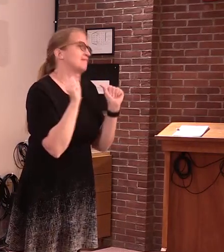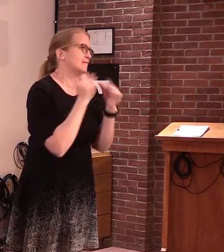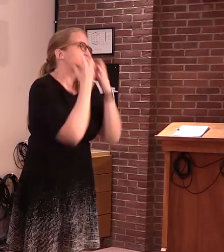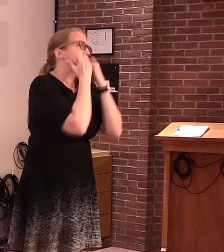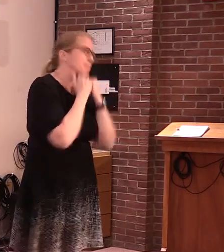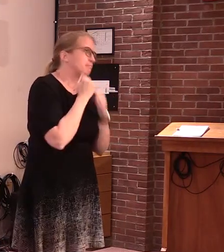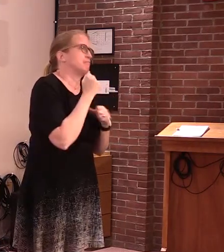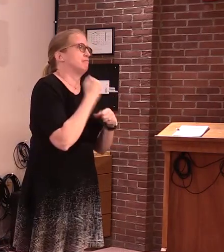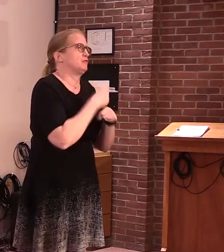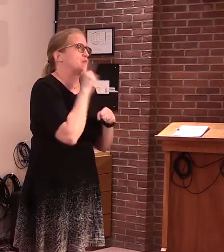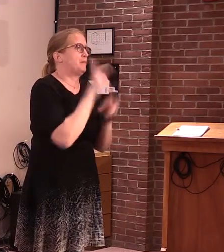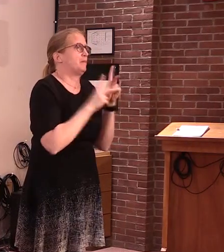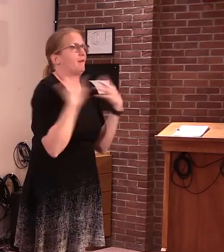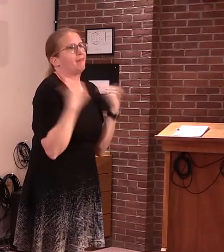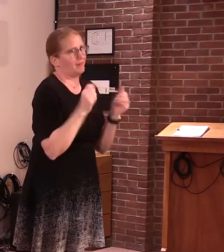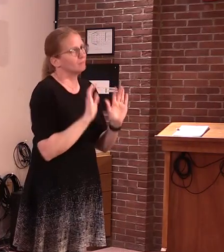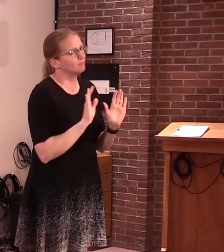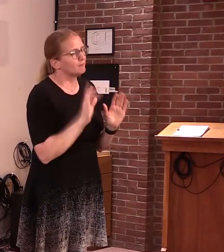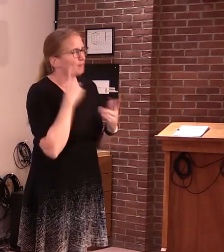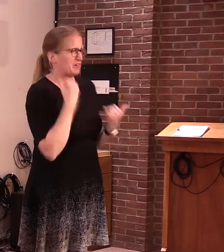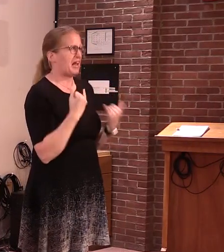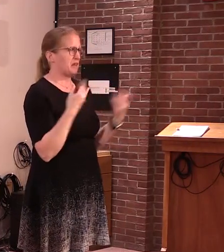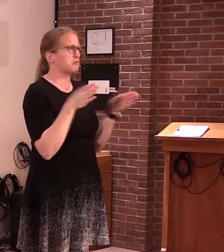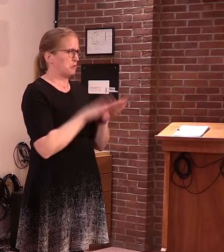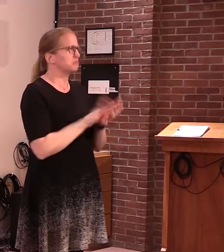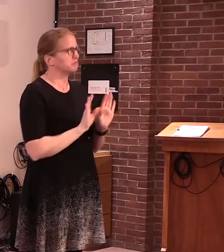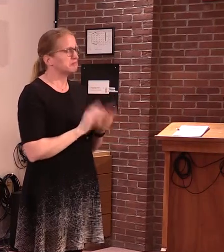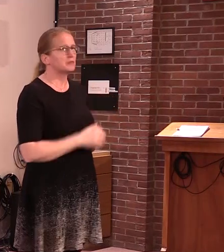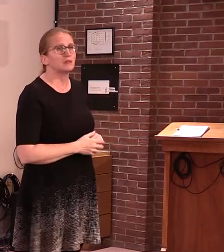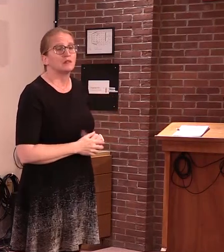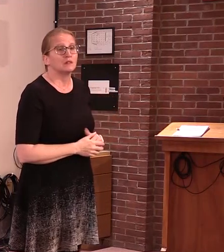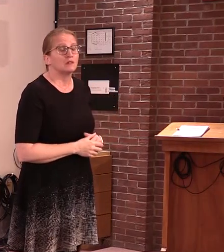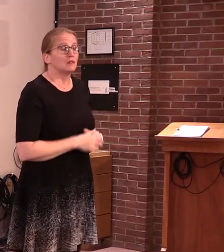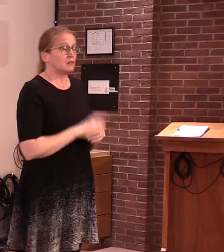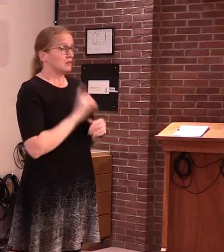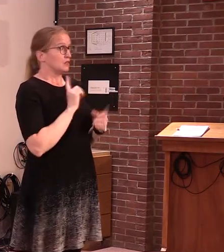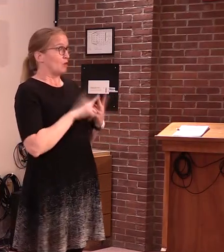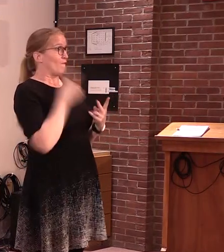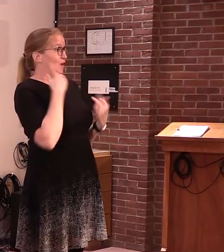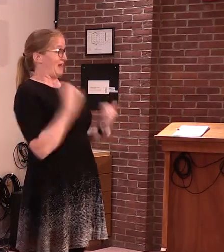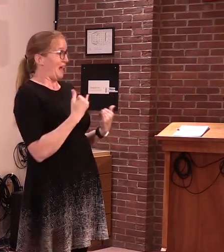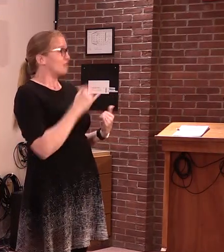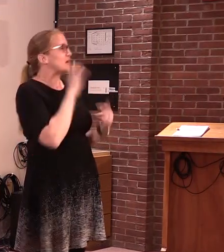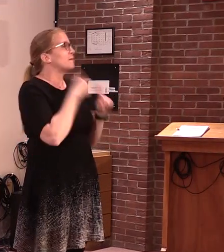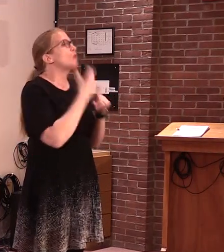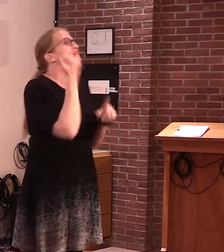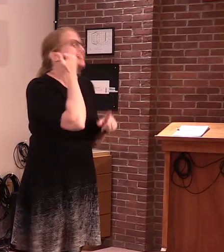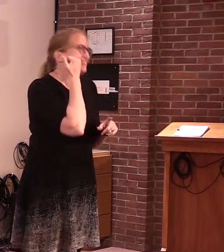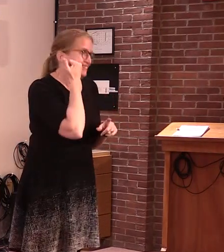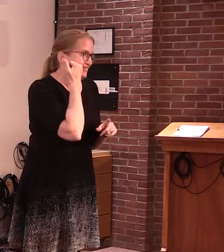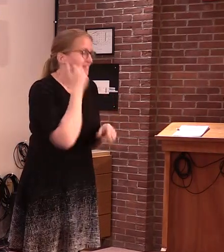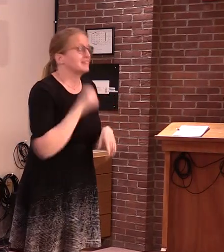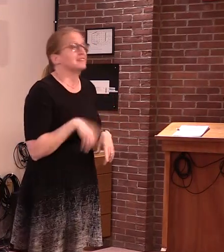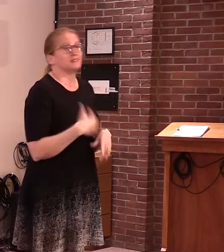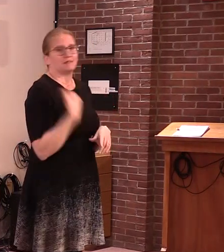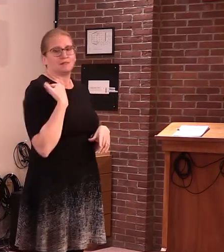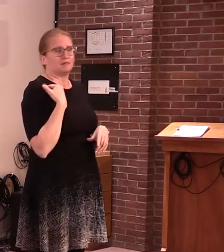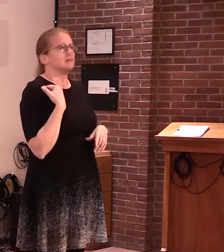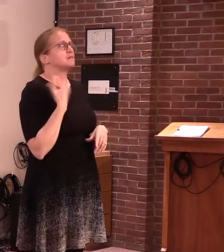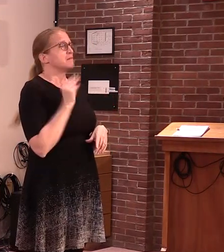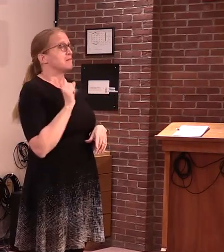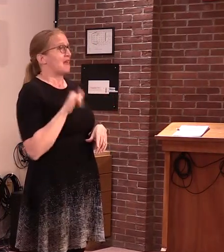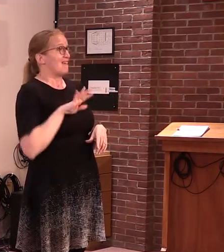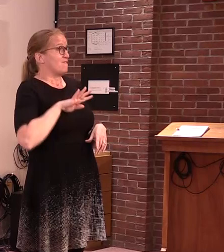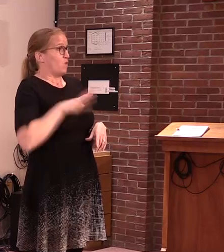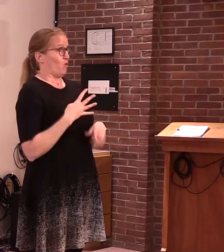Vermonters. Let me also address the issue of dentistry. On Monday, May 4th, when